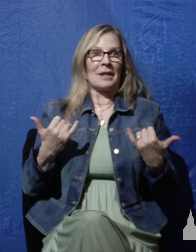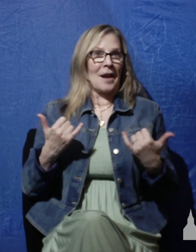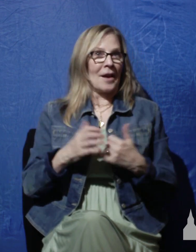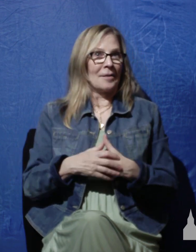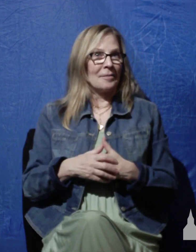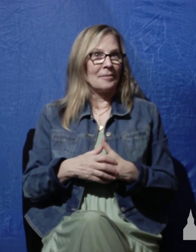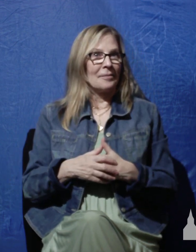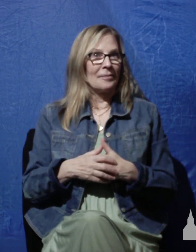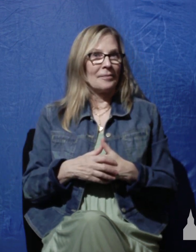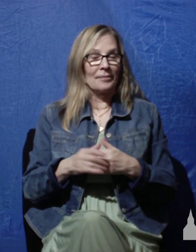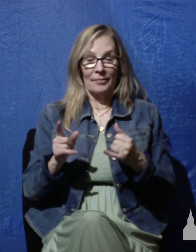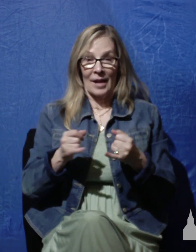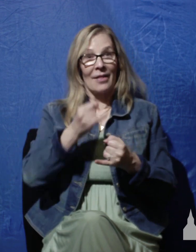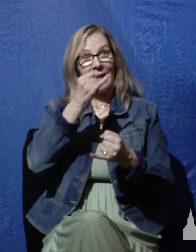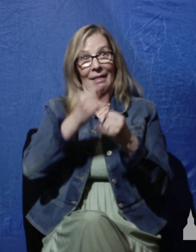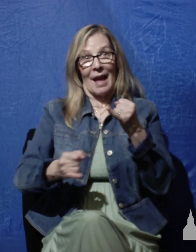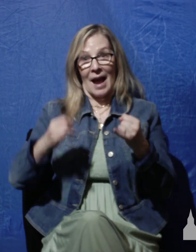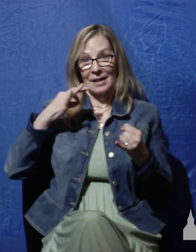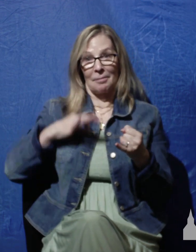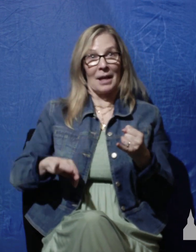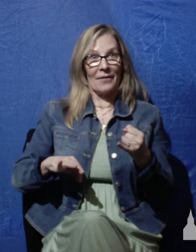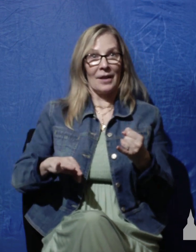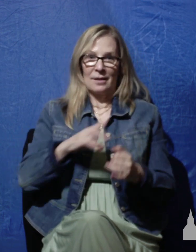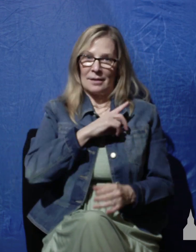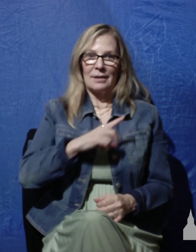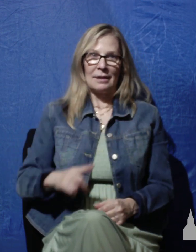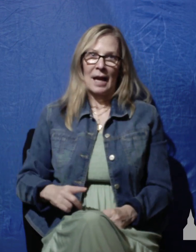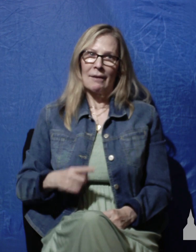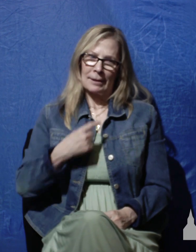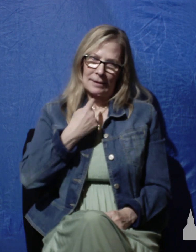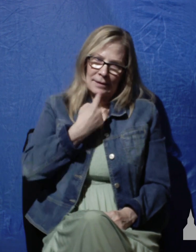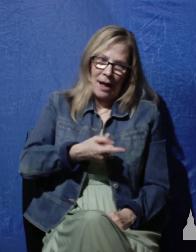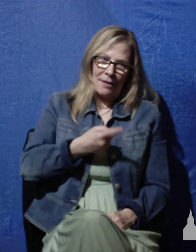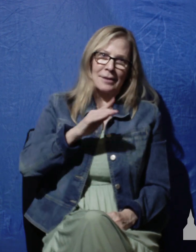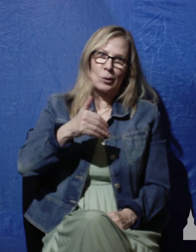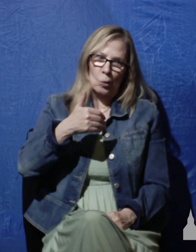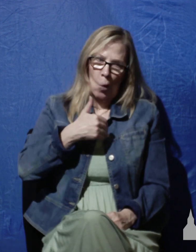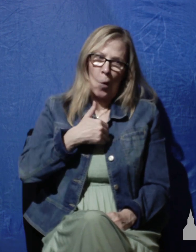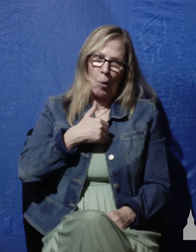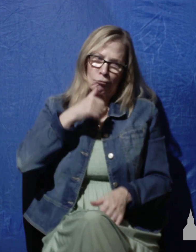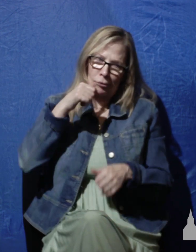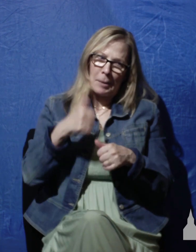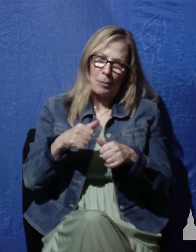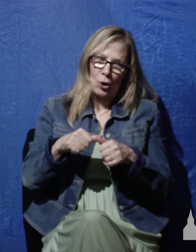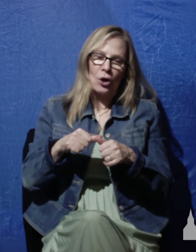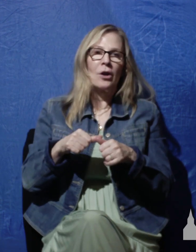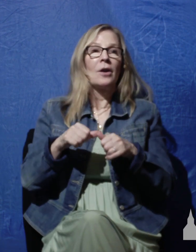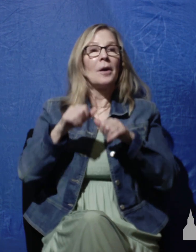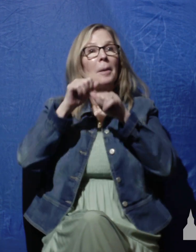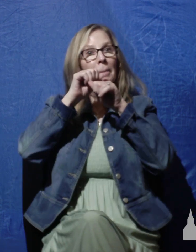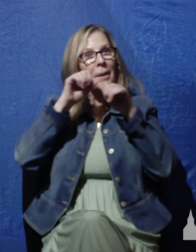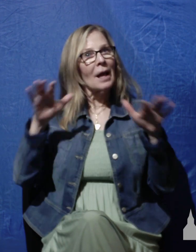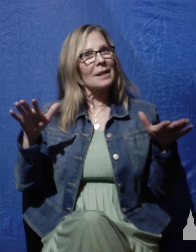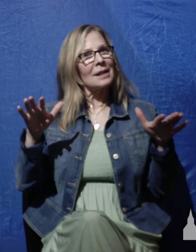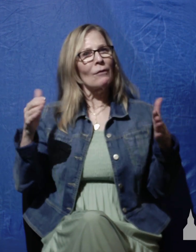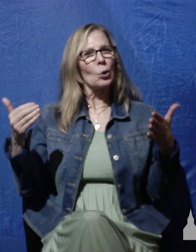benefit that David tells his soul to remember so that he gives God praise is the blessing of renewed strength